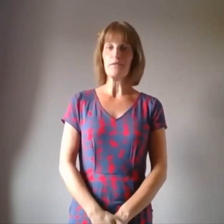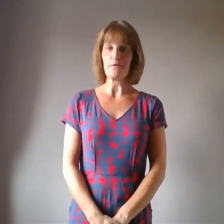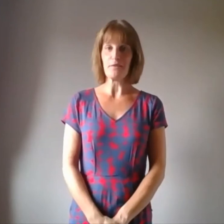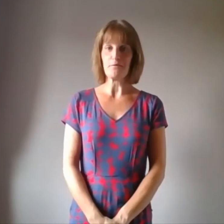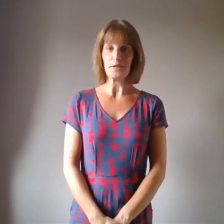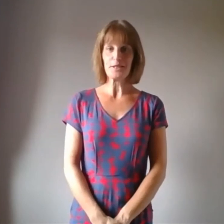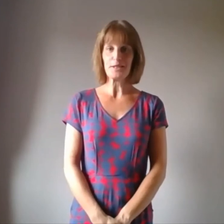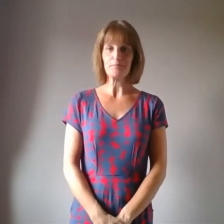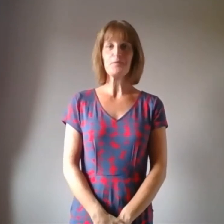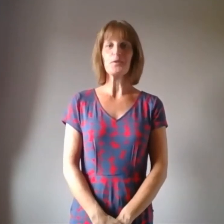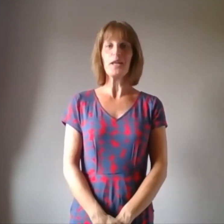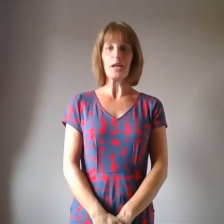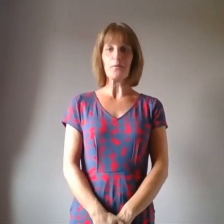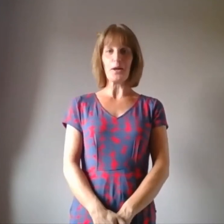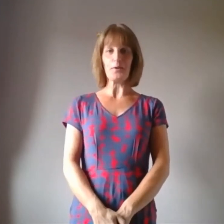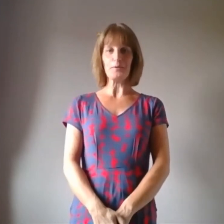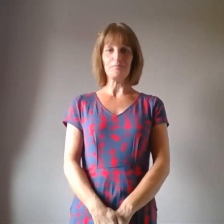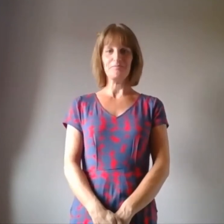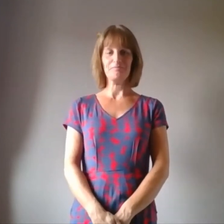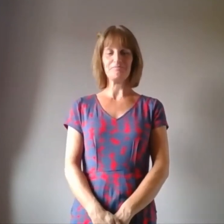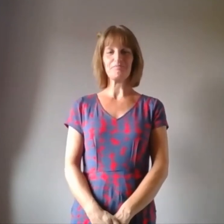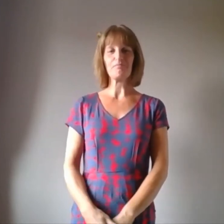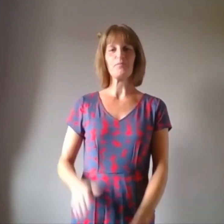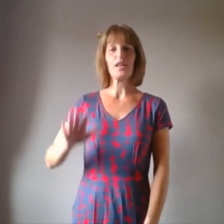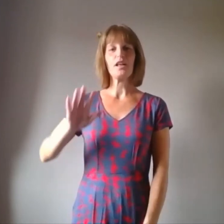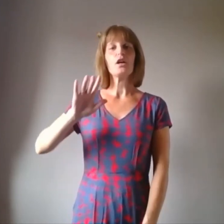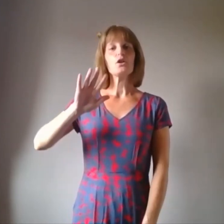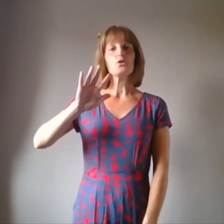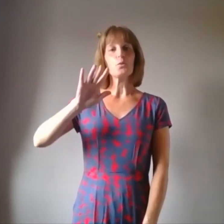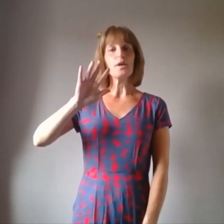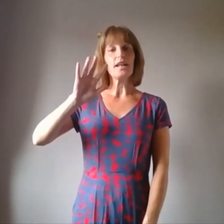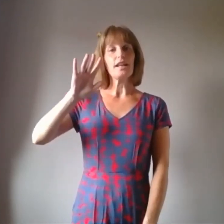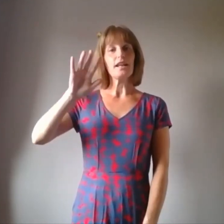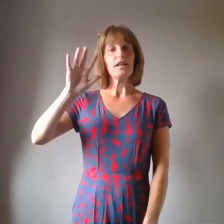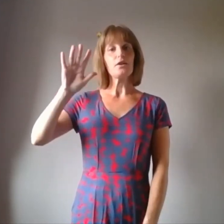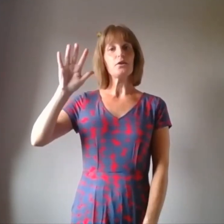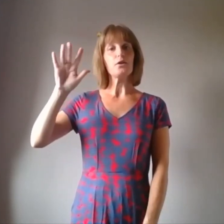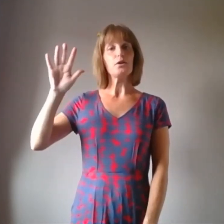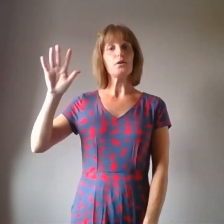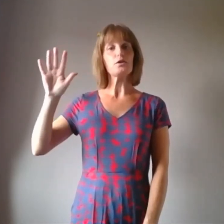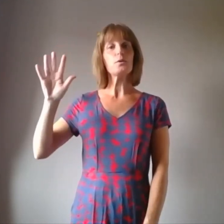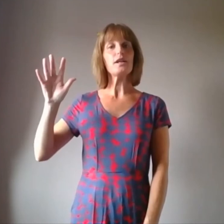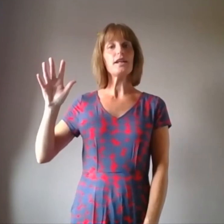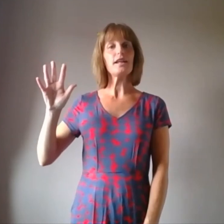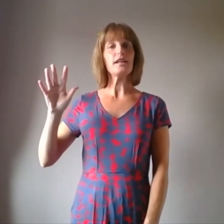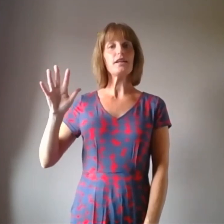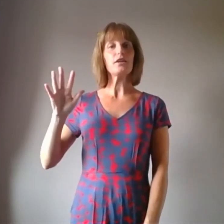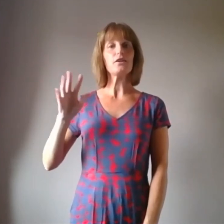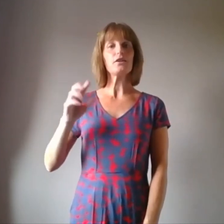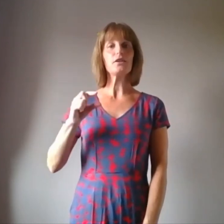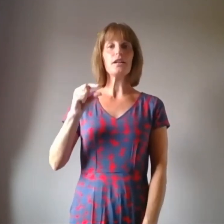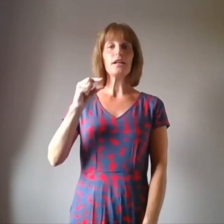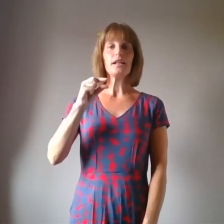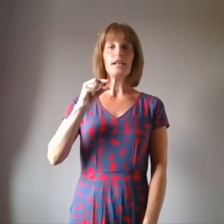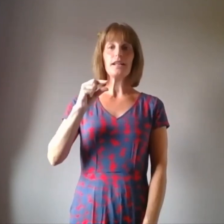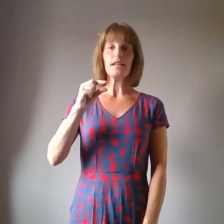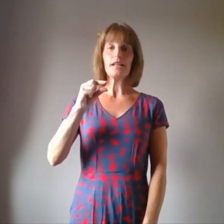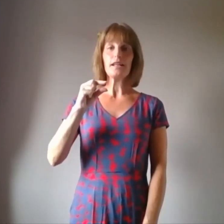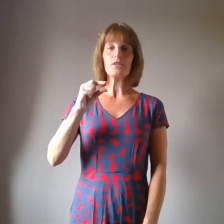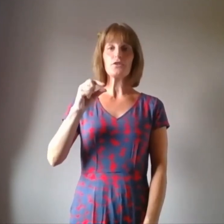favourites. So here we go. Twinkle, twinkle, little